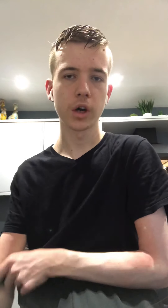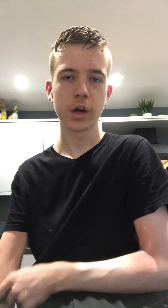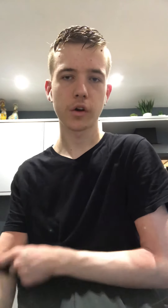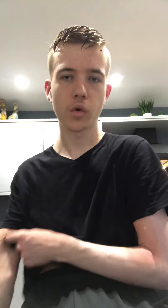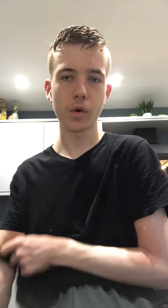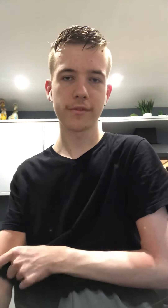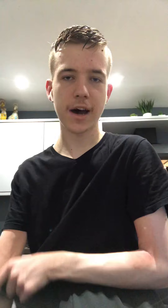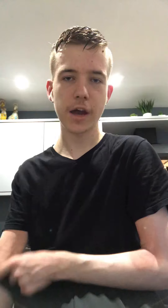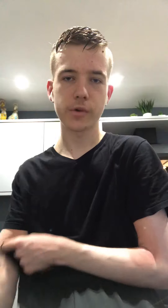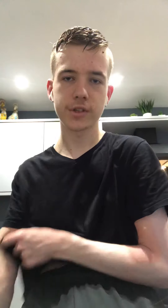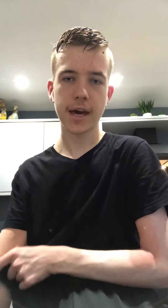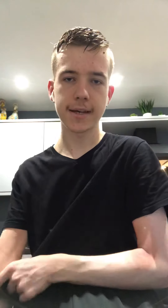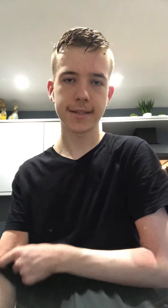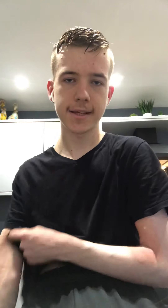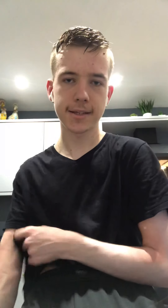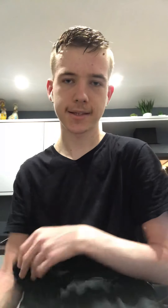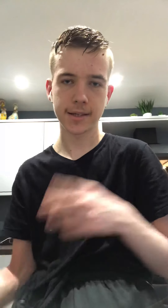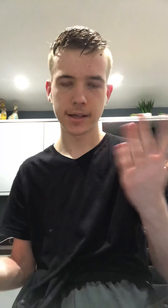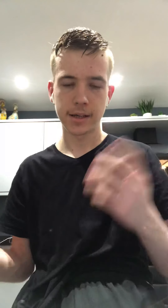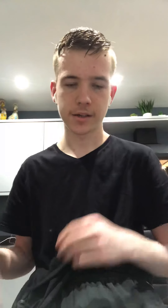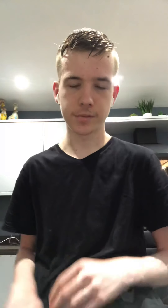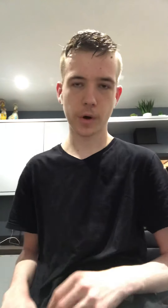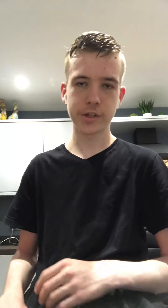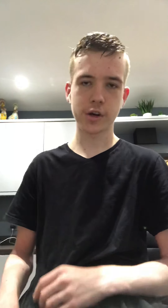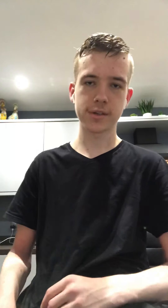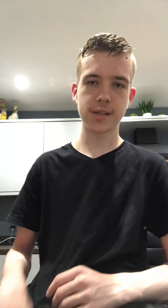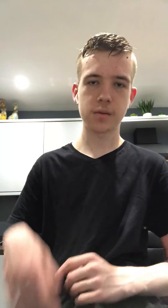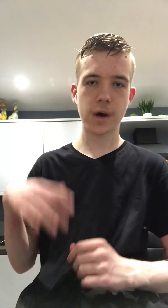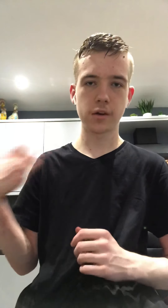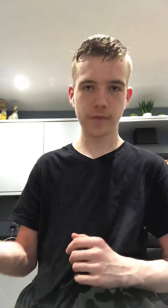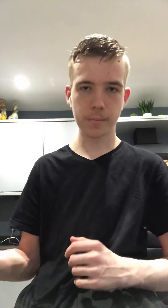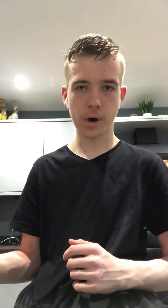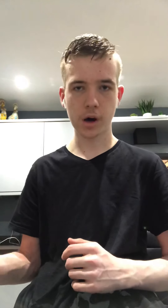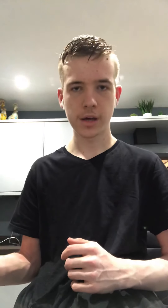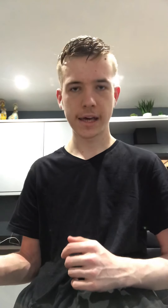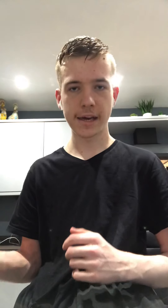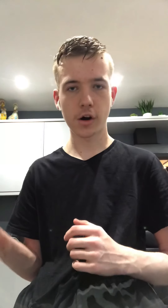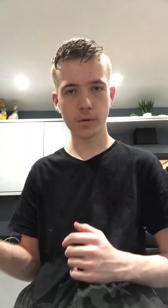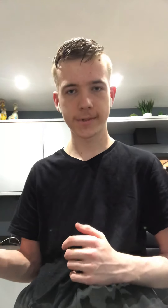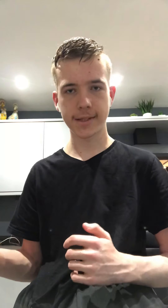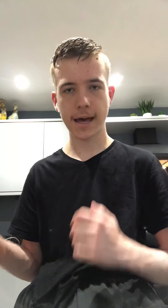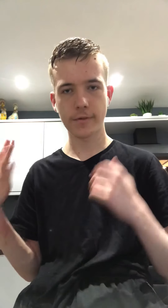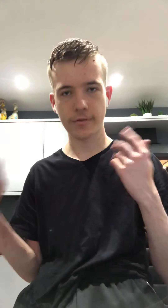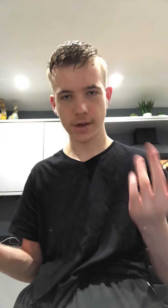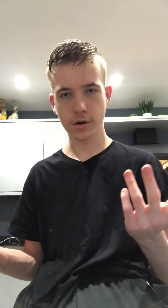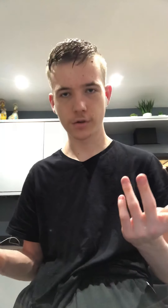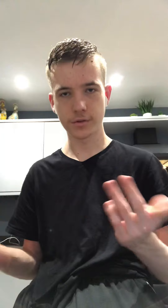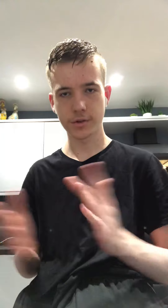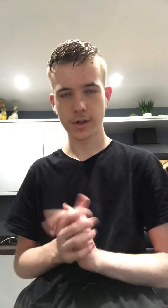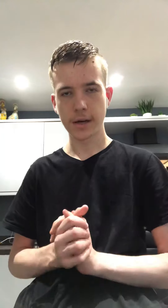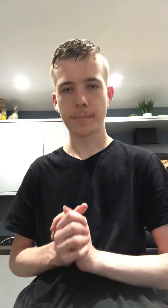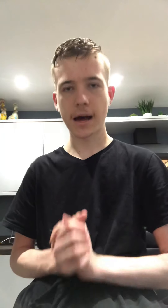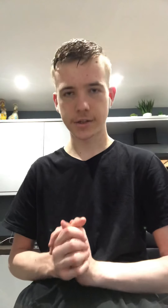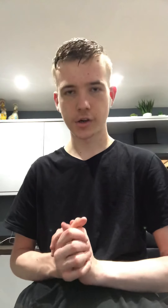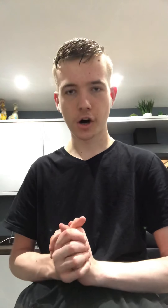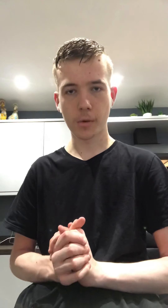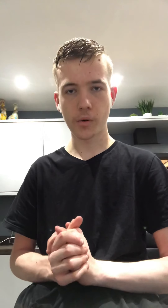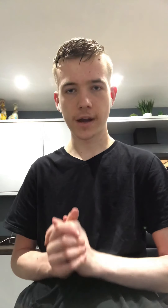coronavirus cases because Boris Johnson is out by November. He hopes everything goes back to normal in